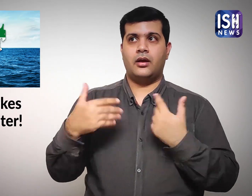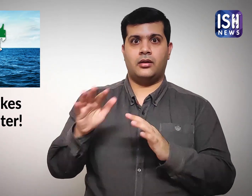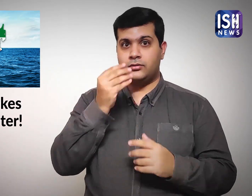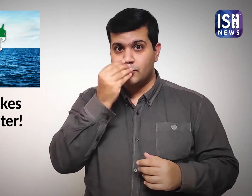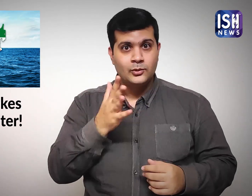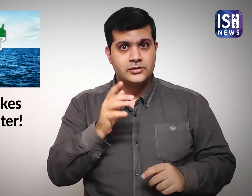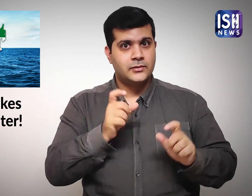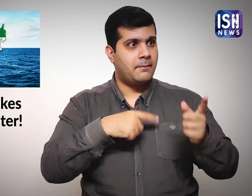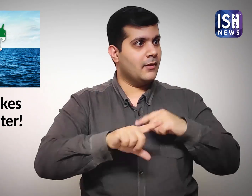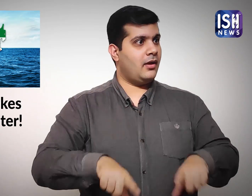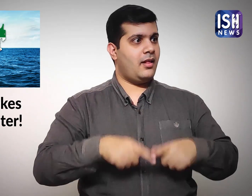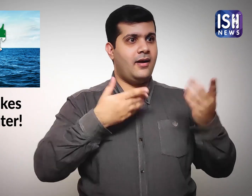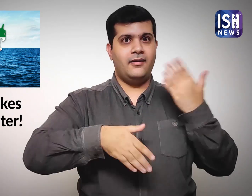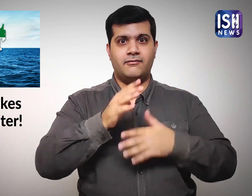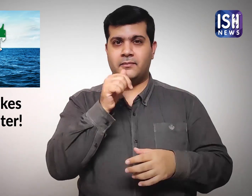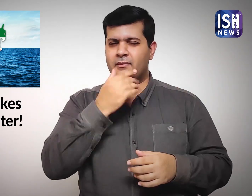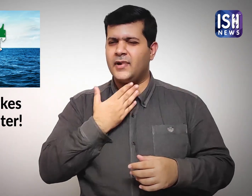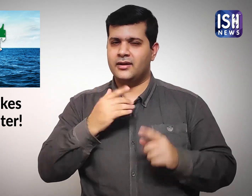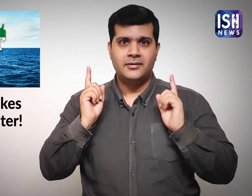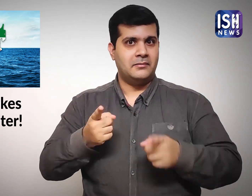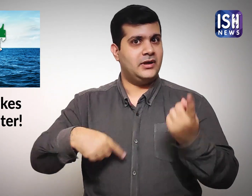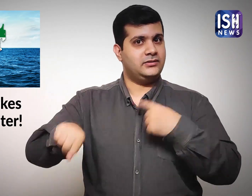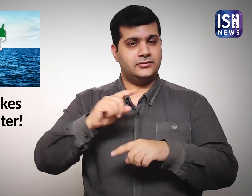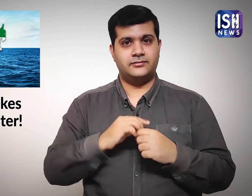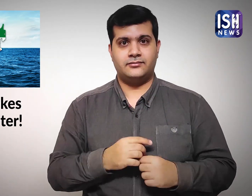So much efforts have to be taken for people to get water.